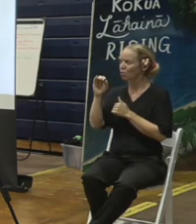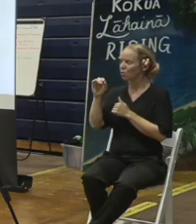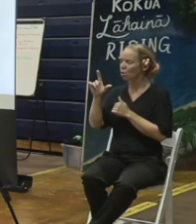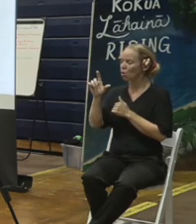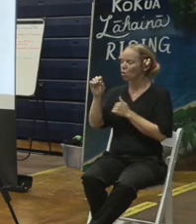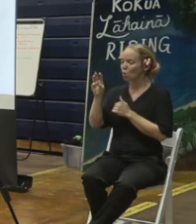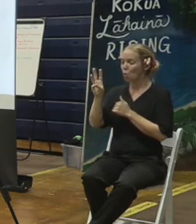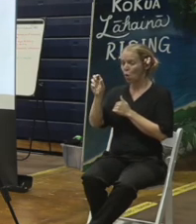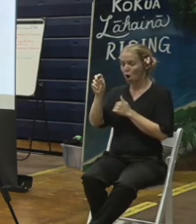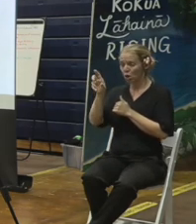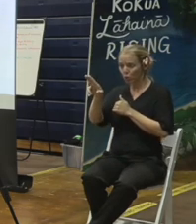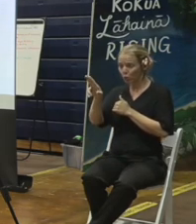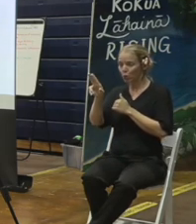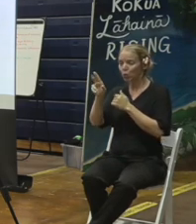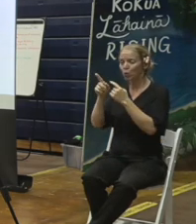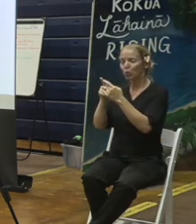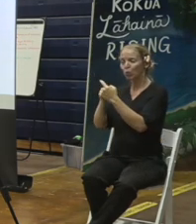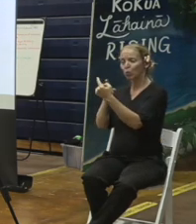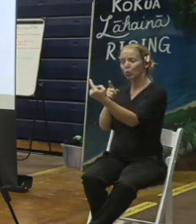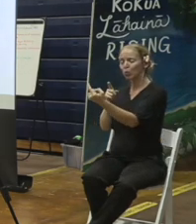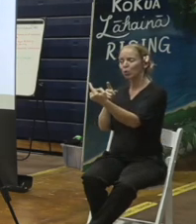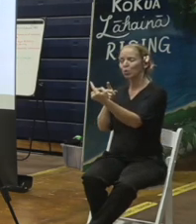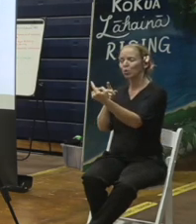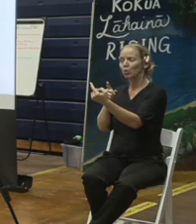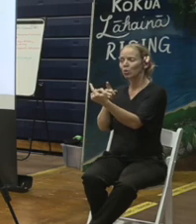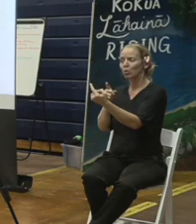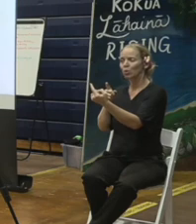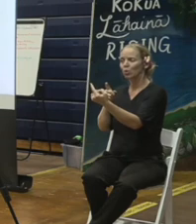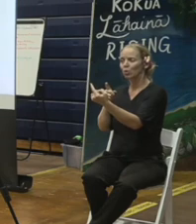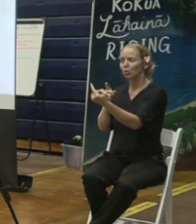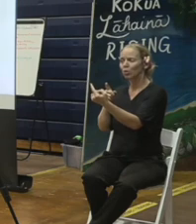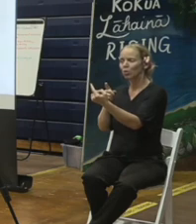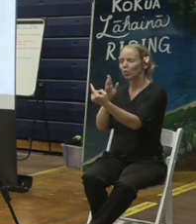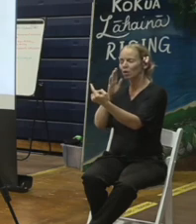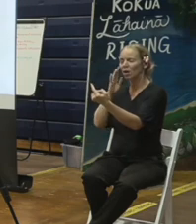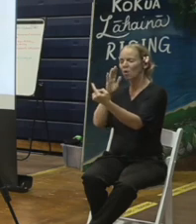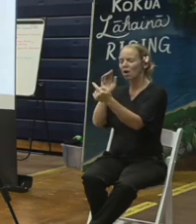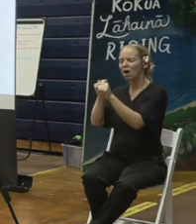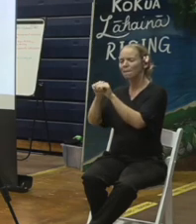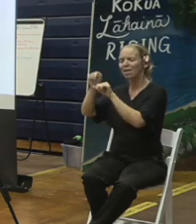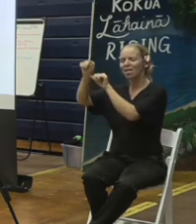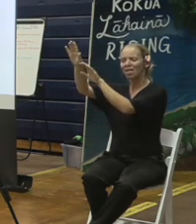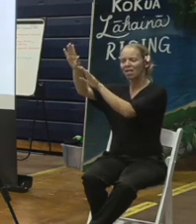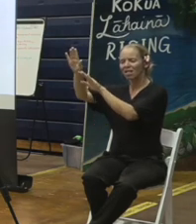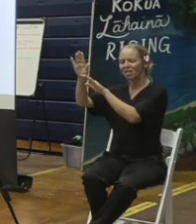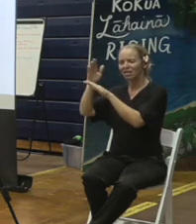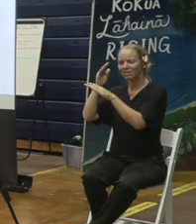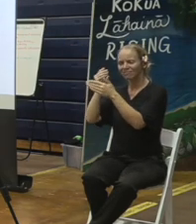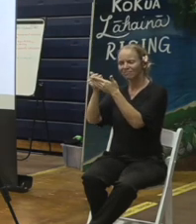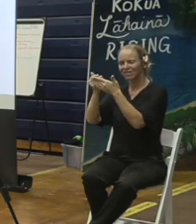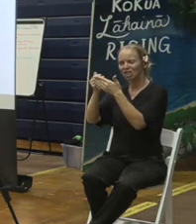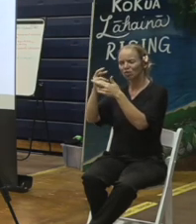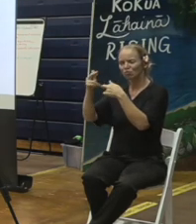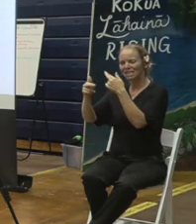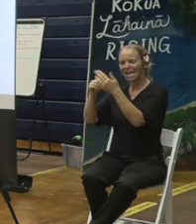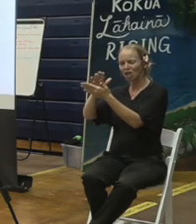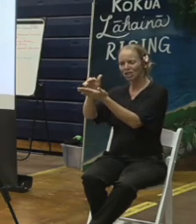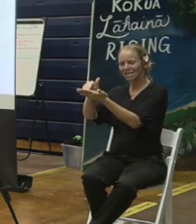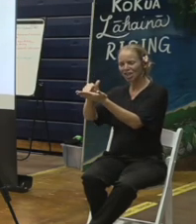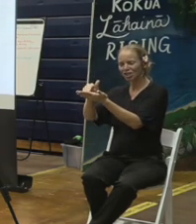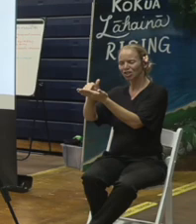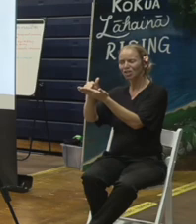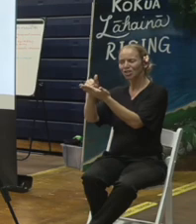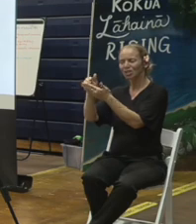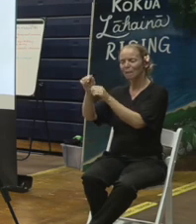trucks that have been turning up there. It's right uphill from the current recycle center there. Really just,